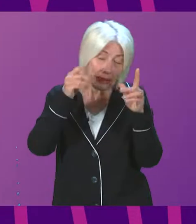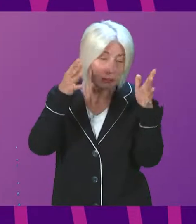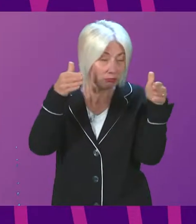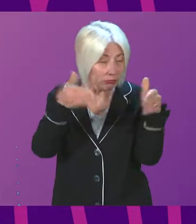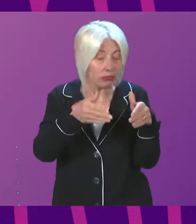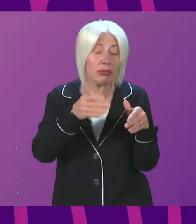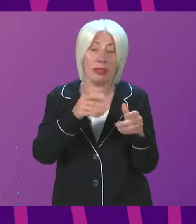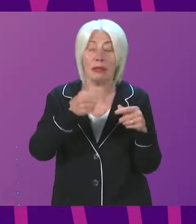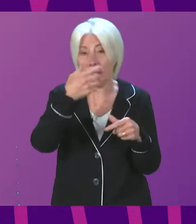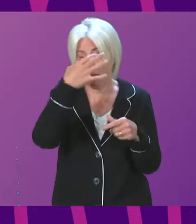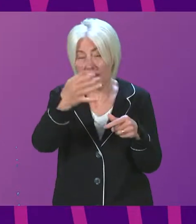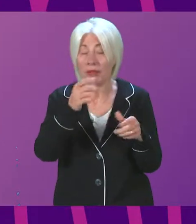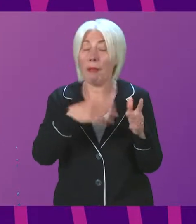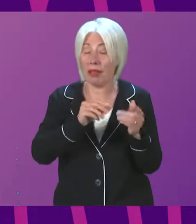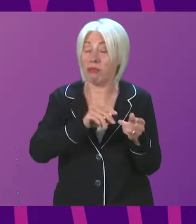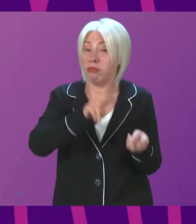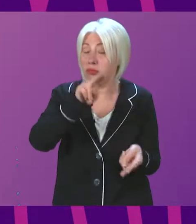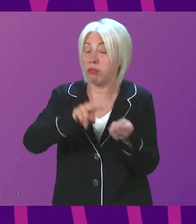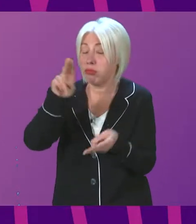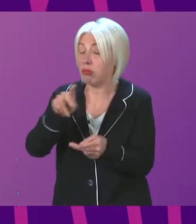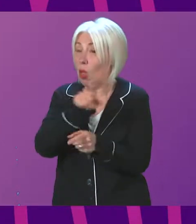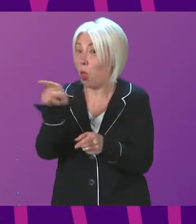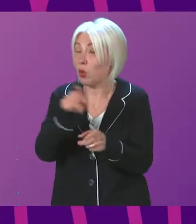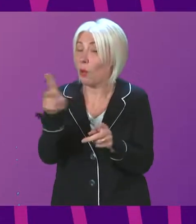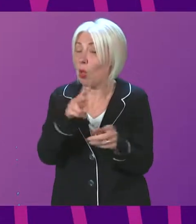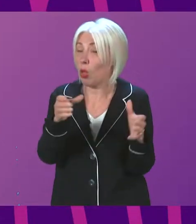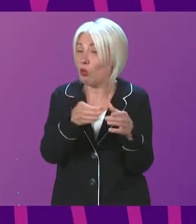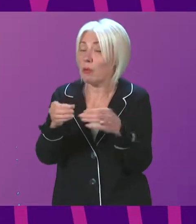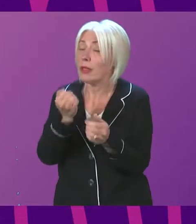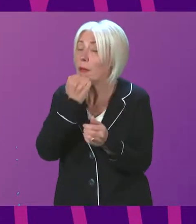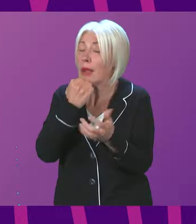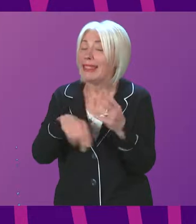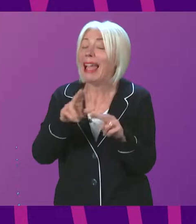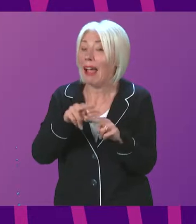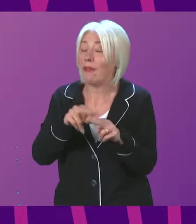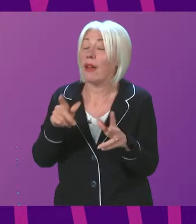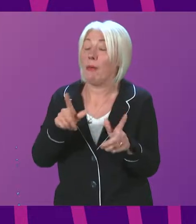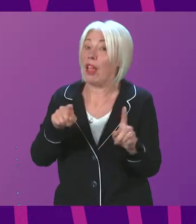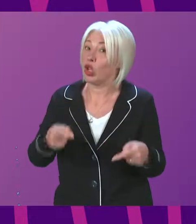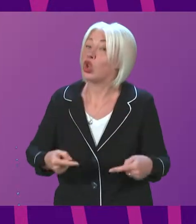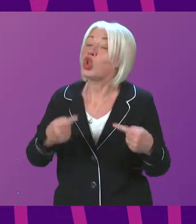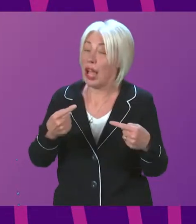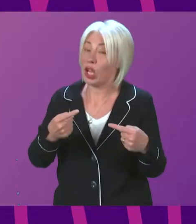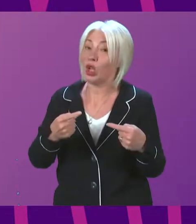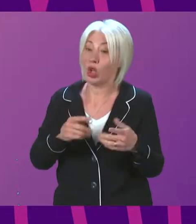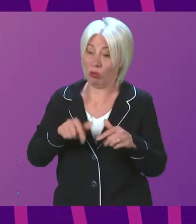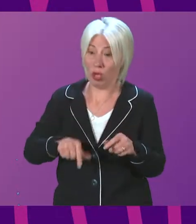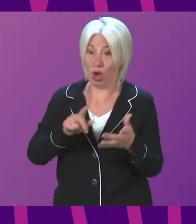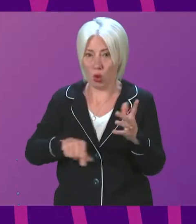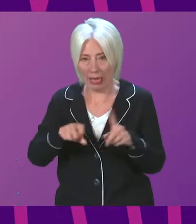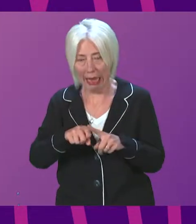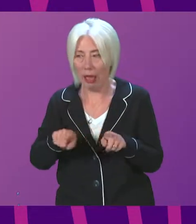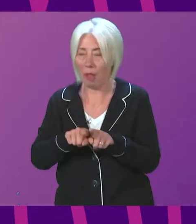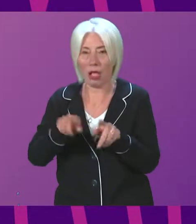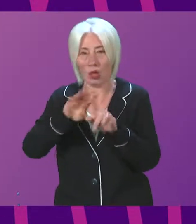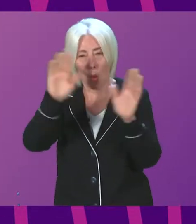As the report acknowledges, recruitment within these professions is challenging nationally and globally, made more challenging by Brexit, it